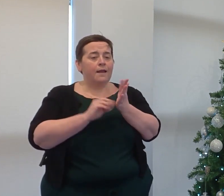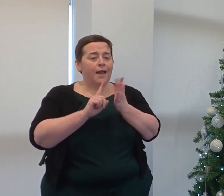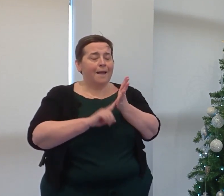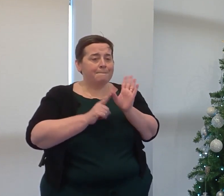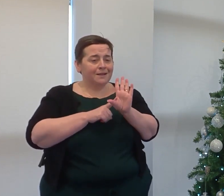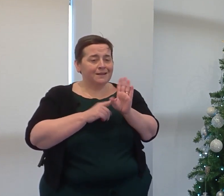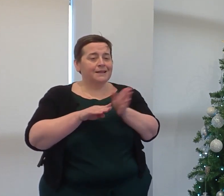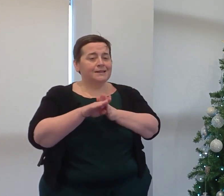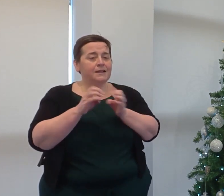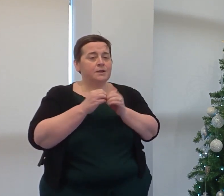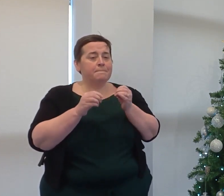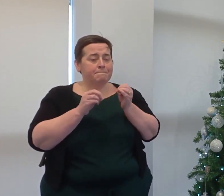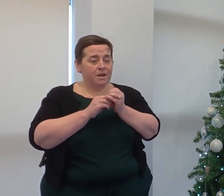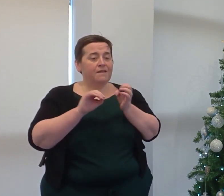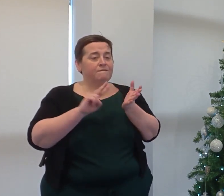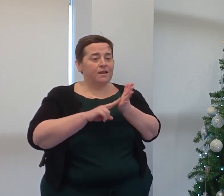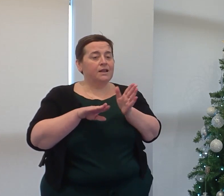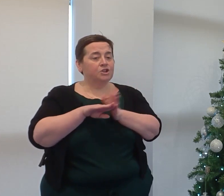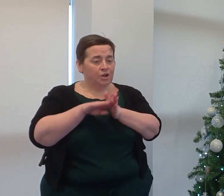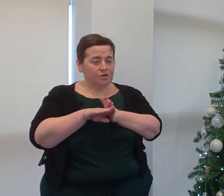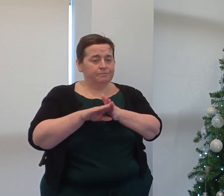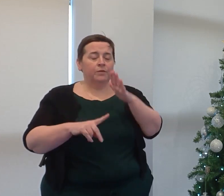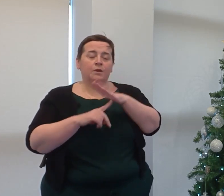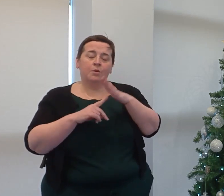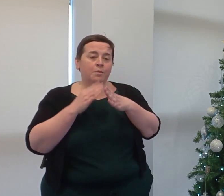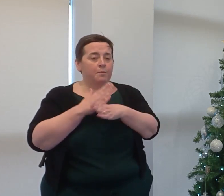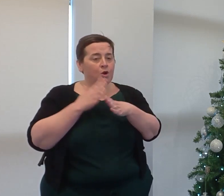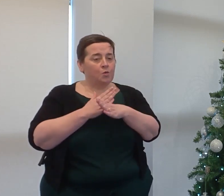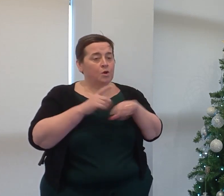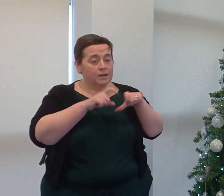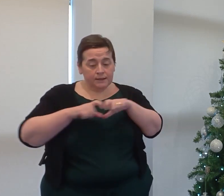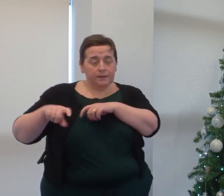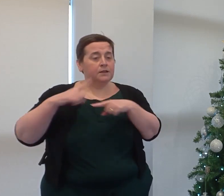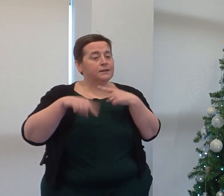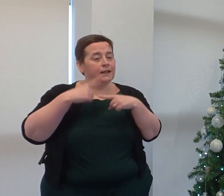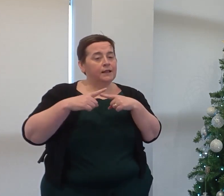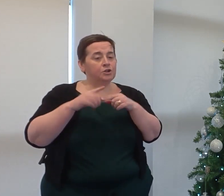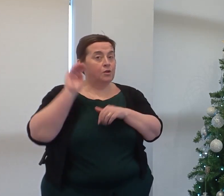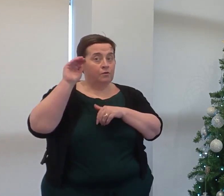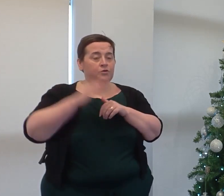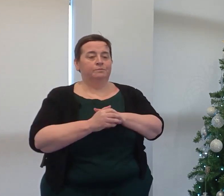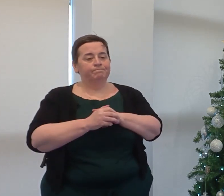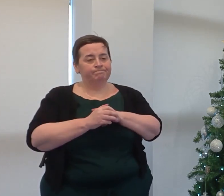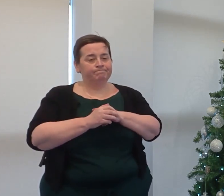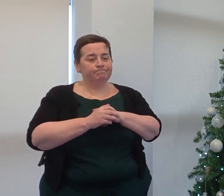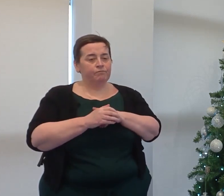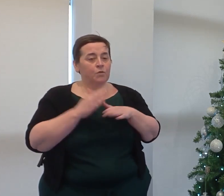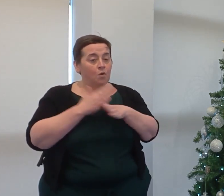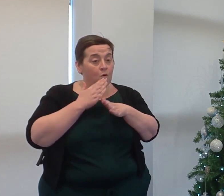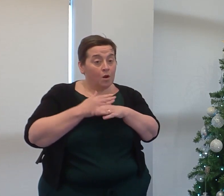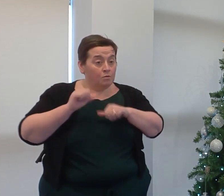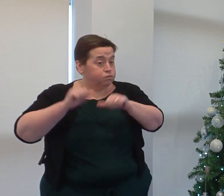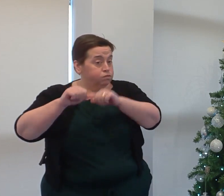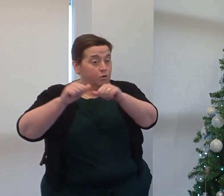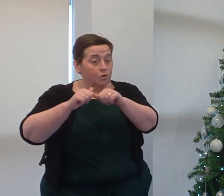Gender Based Violence Charter. This important piece of work will continue next year and beyond. Work is